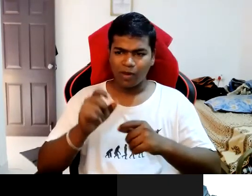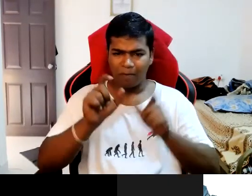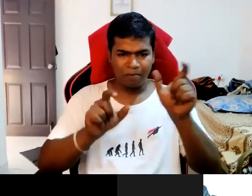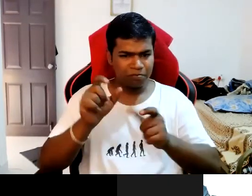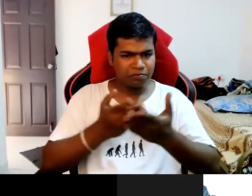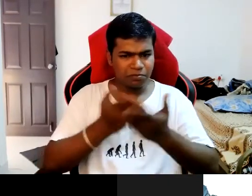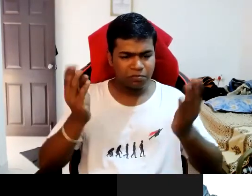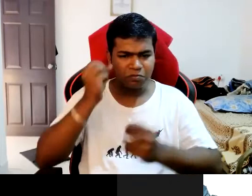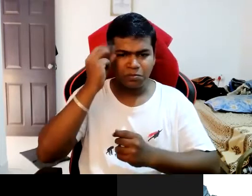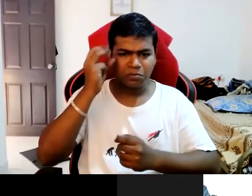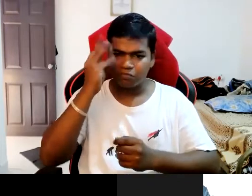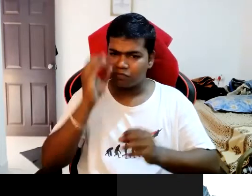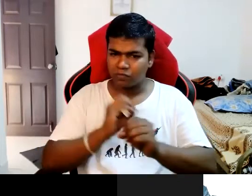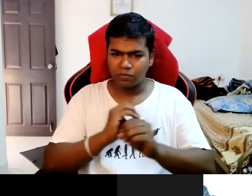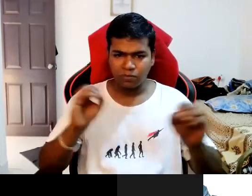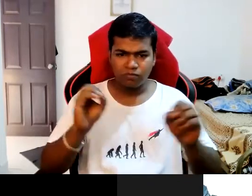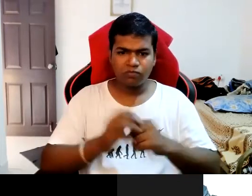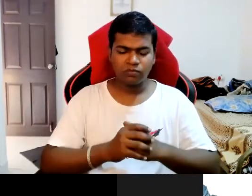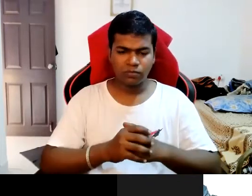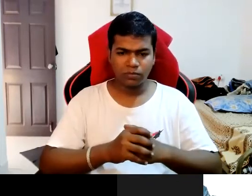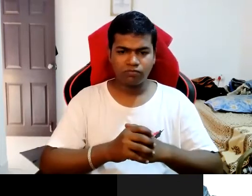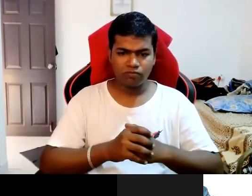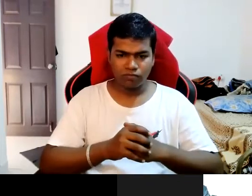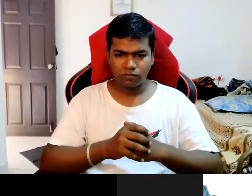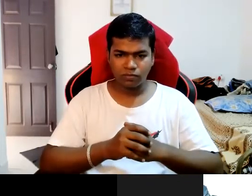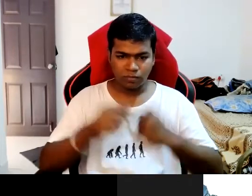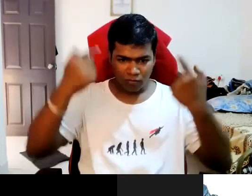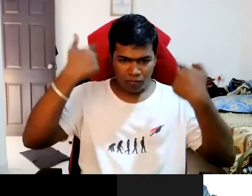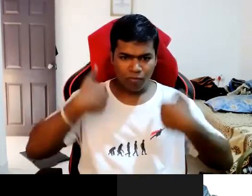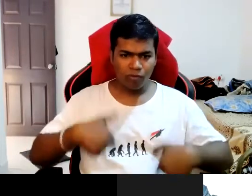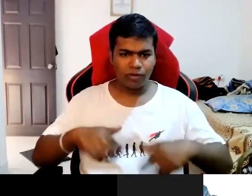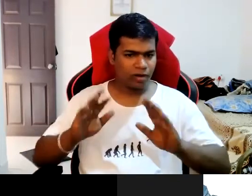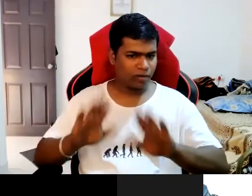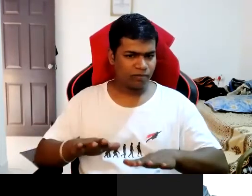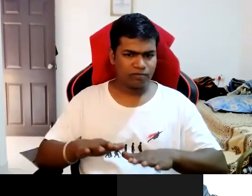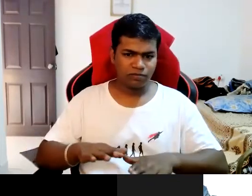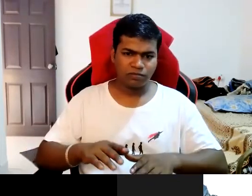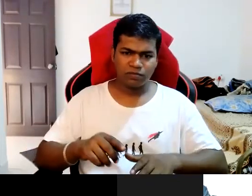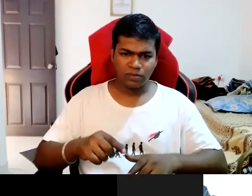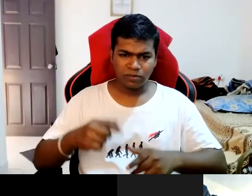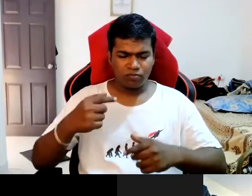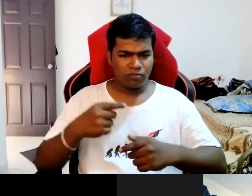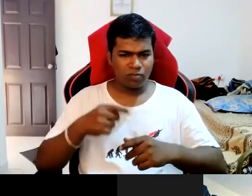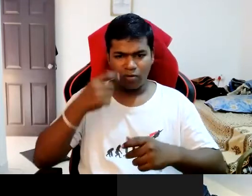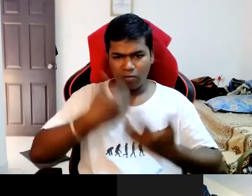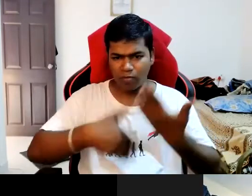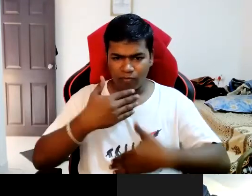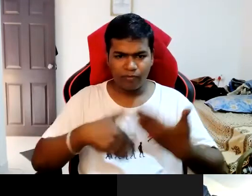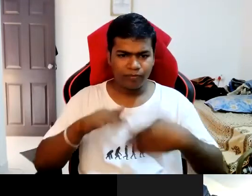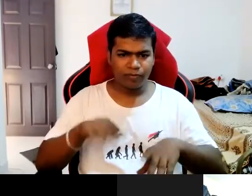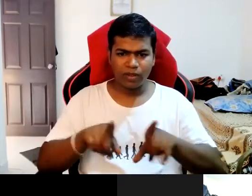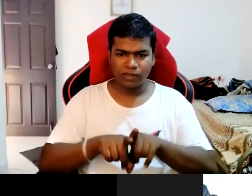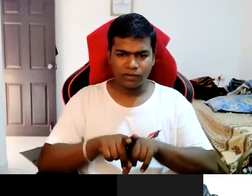all I got many multi fractures in my body. Because of that I can't able to attend the regular